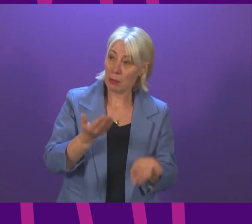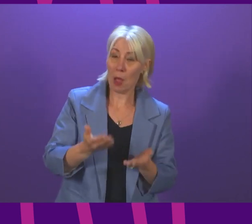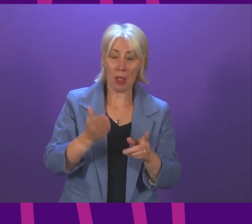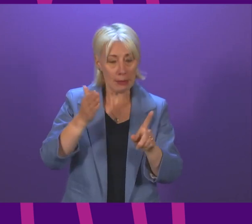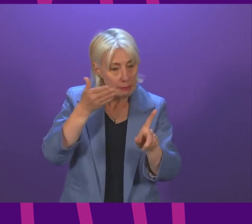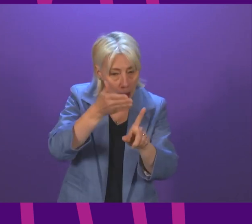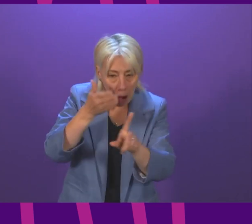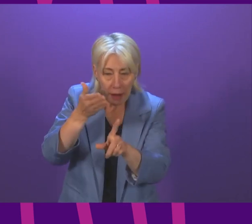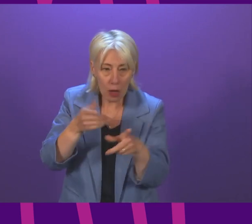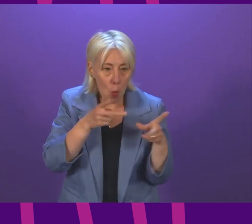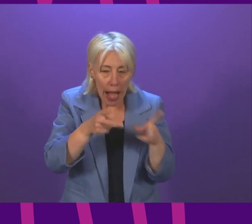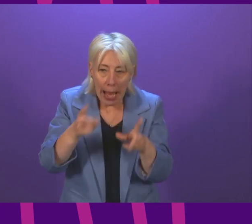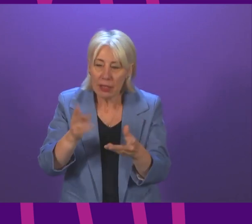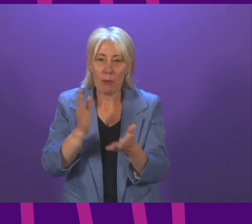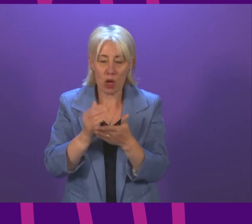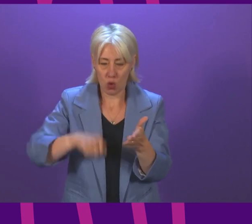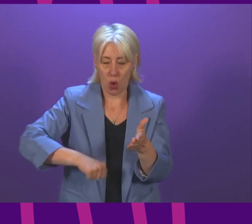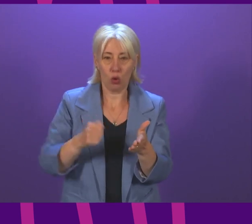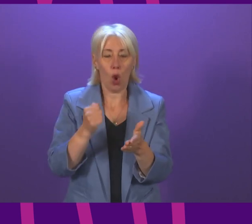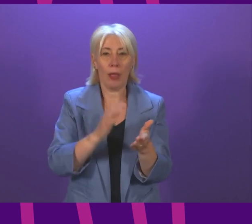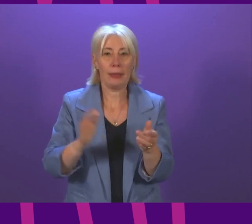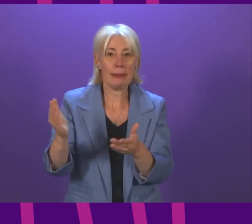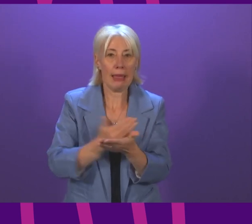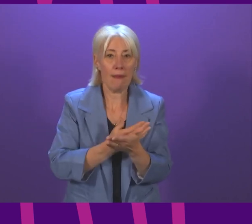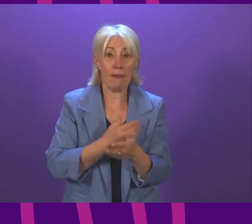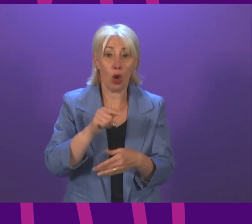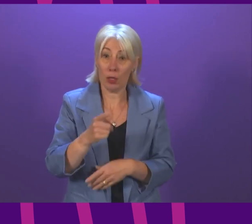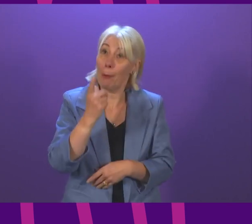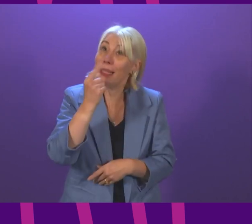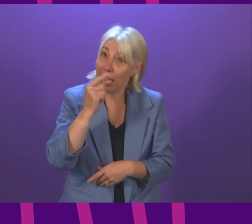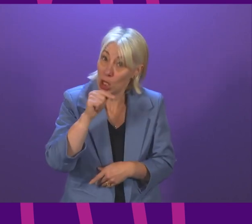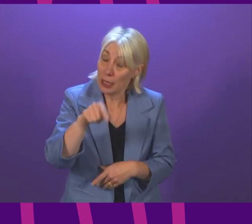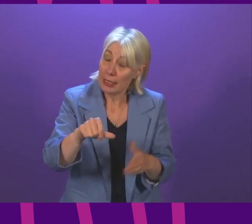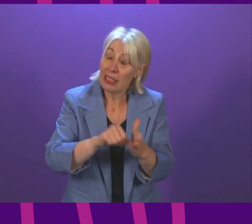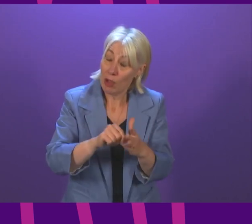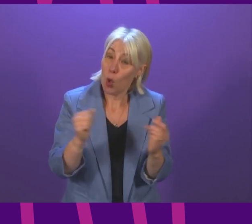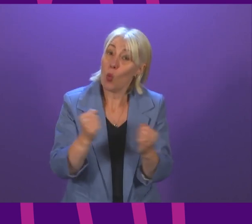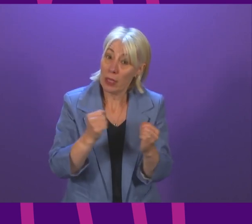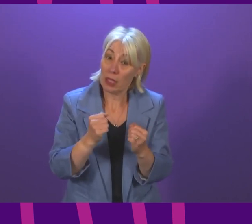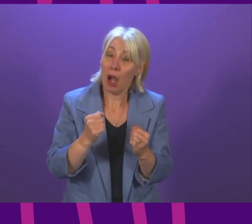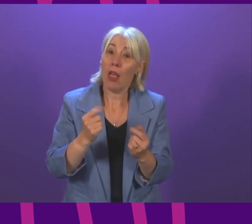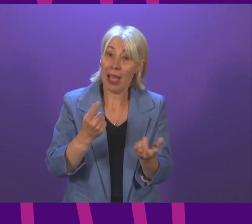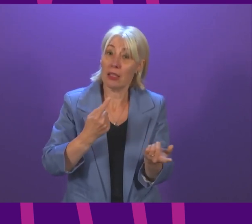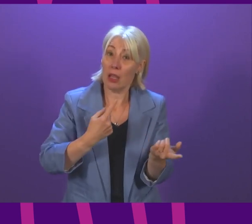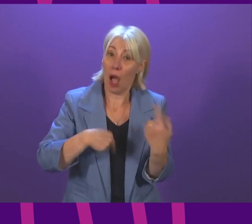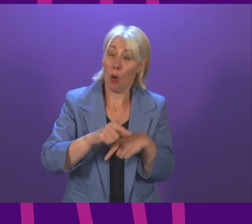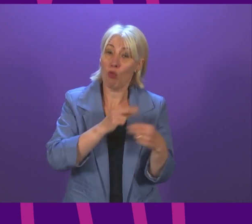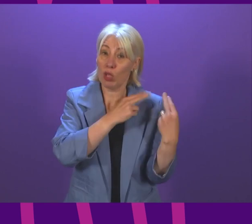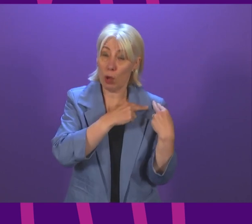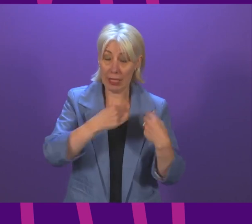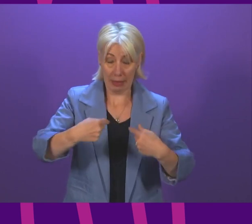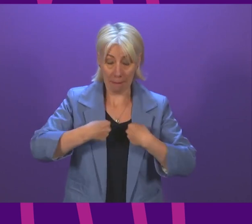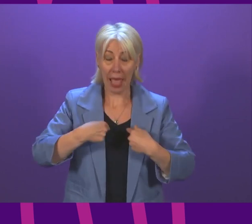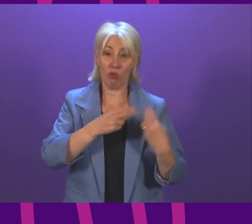measures to keep the country safe as we go into this potentially very difficult winter. And that's a responsibility I am going to